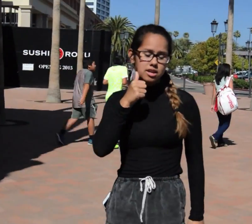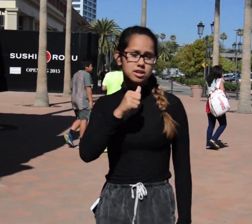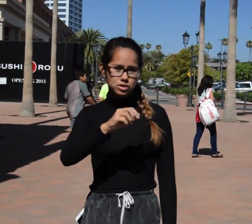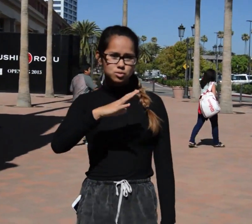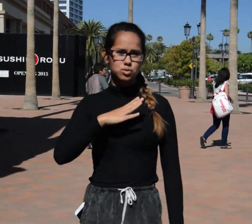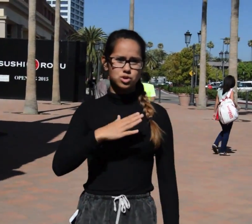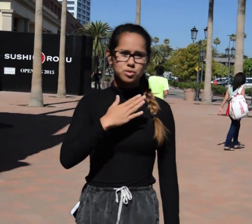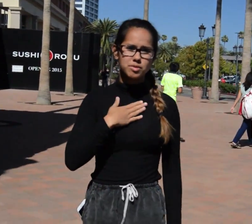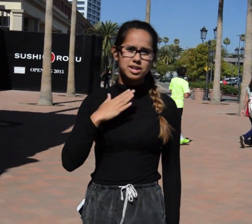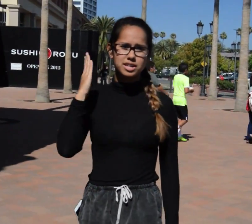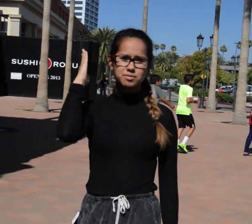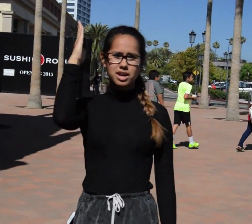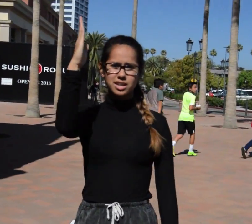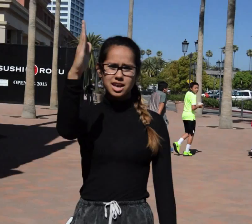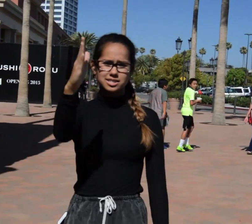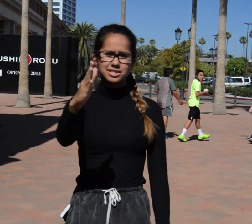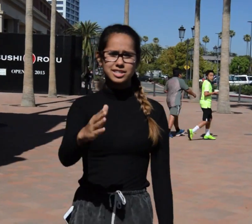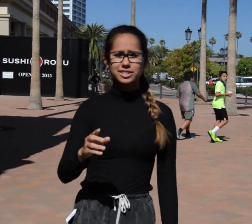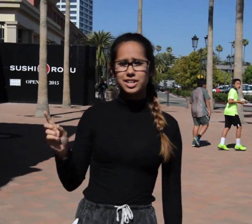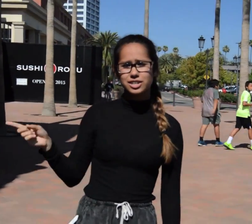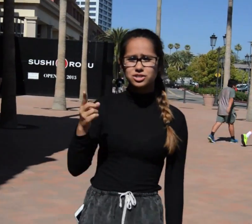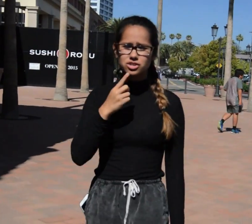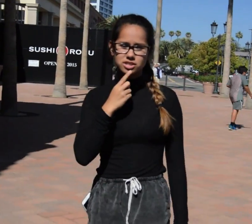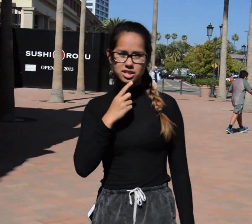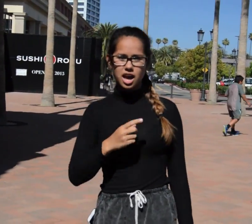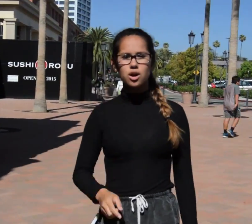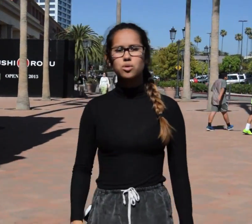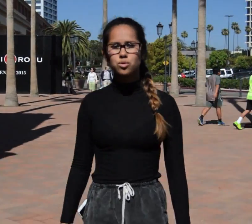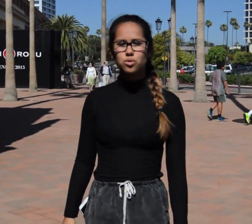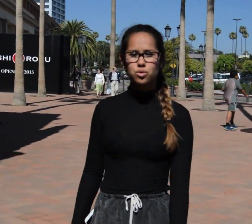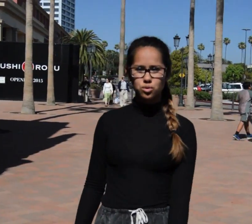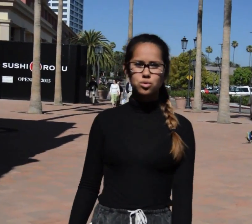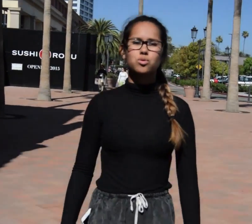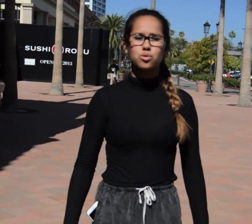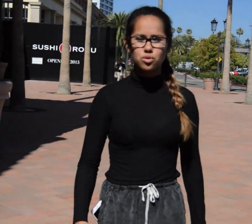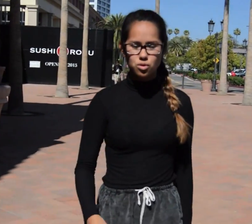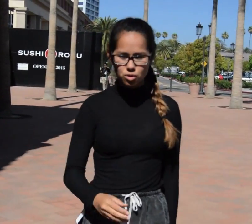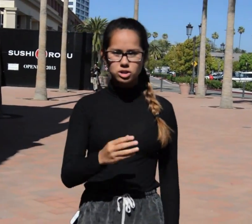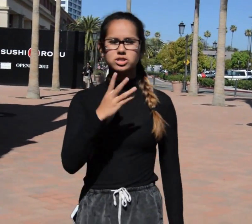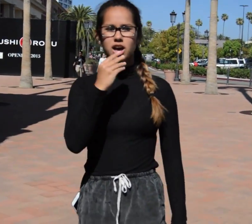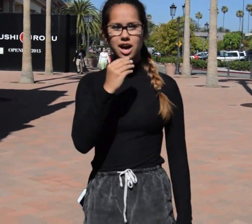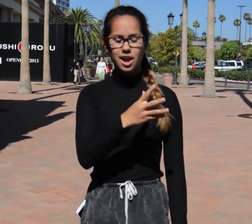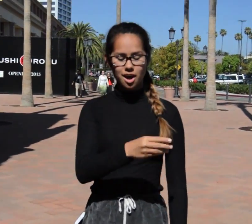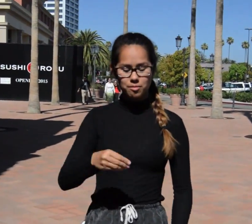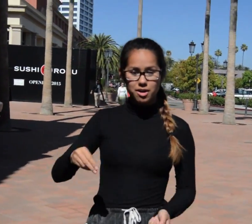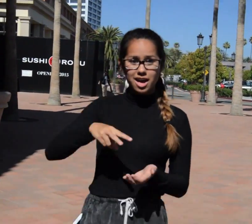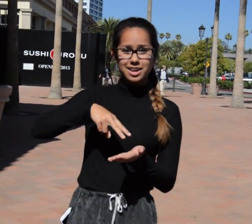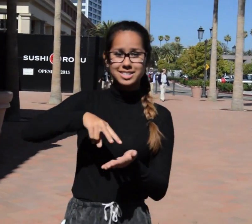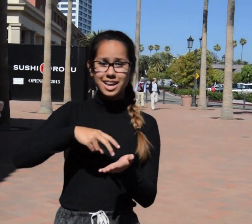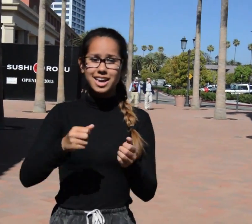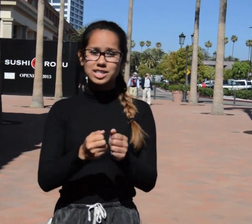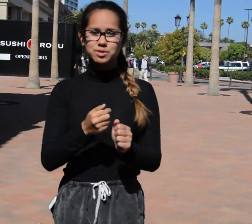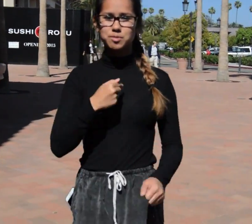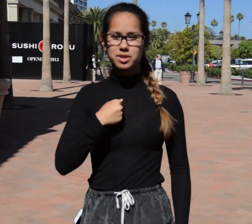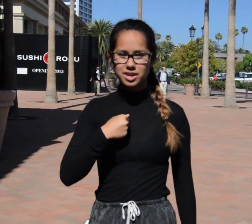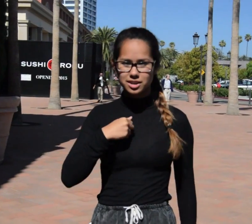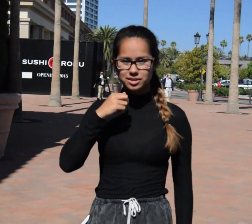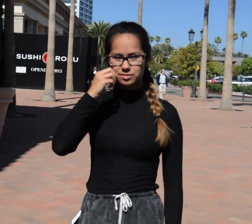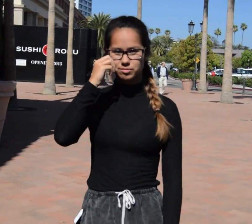This woman is my destiny She said, ooh, ooh Shout out and dance with me